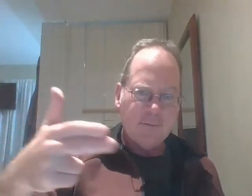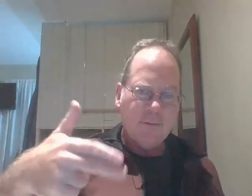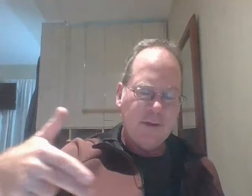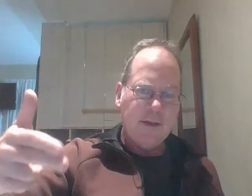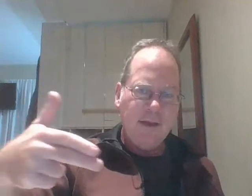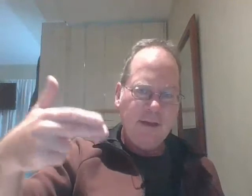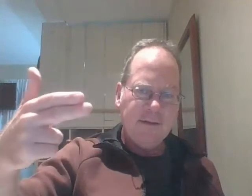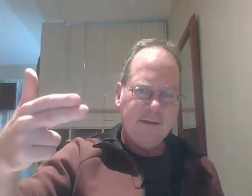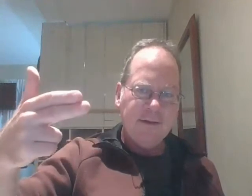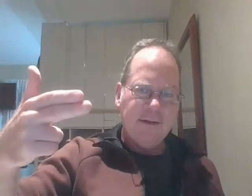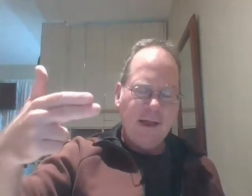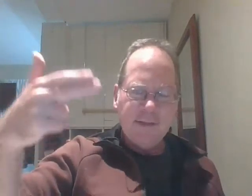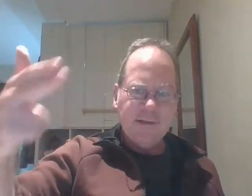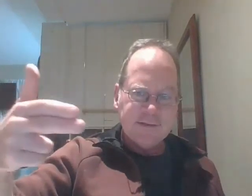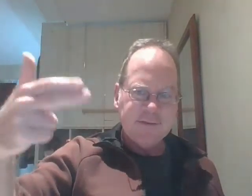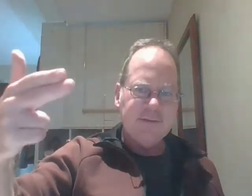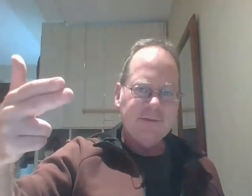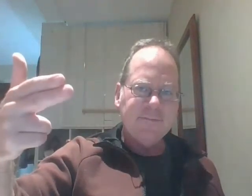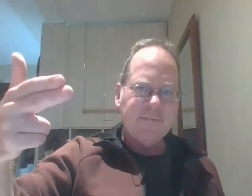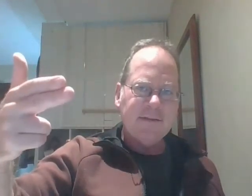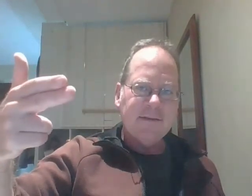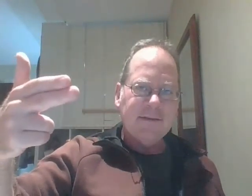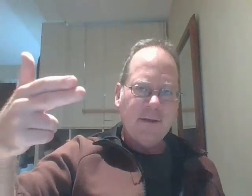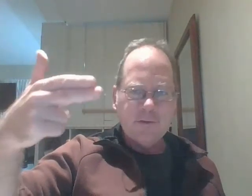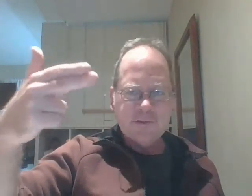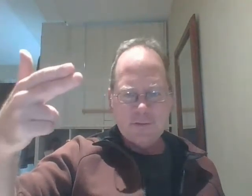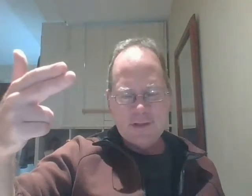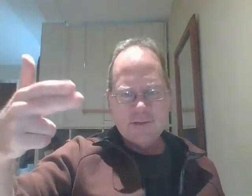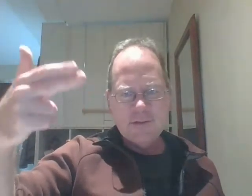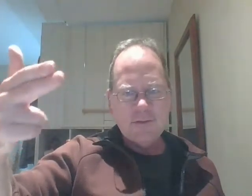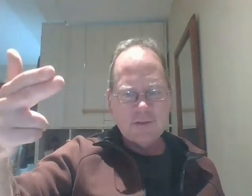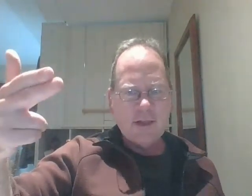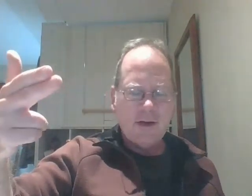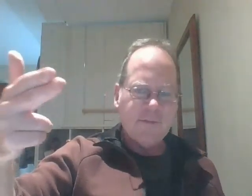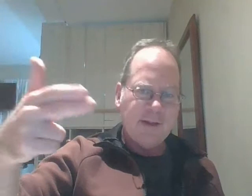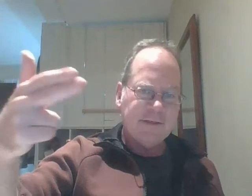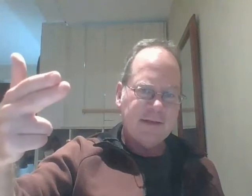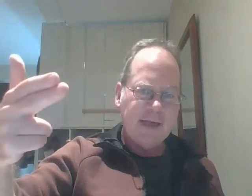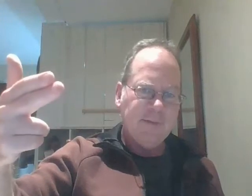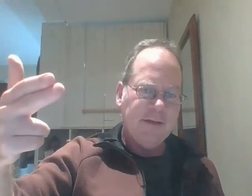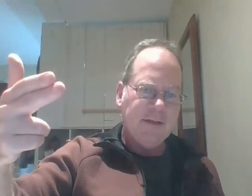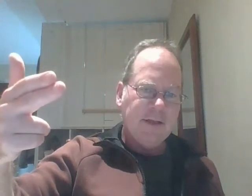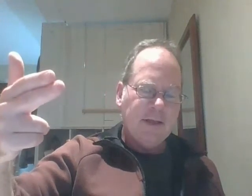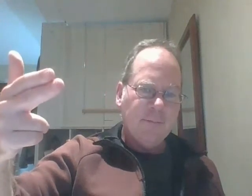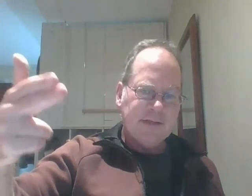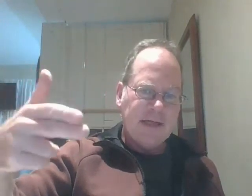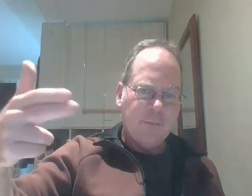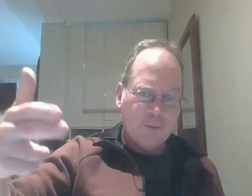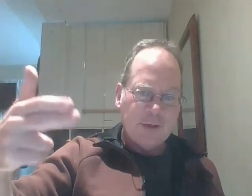and they listen to you now there's certain things you can do to turn that off i'm not saying you can't but but it's now pretty well